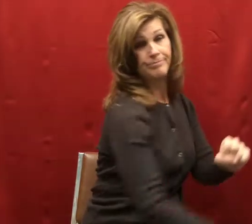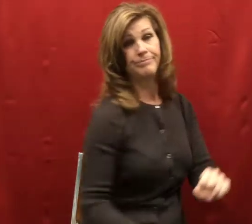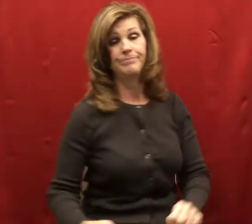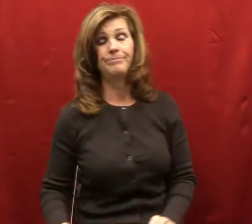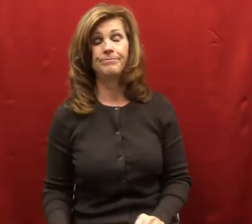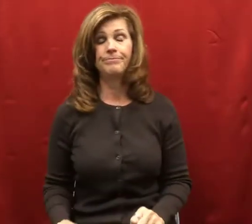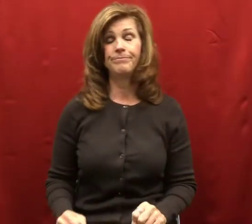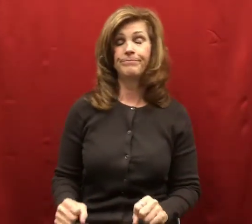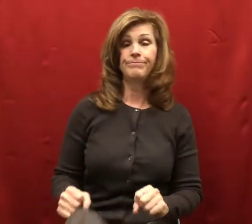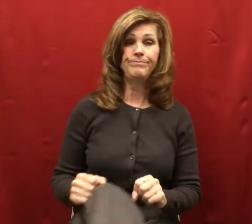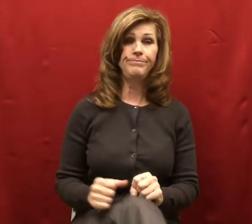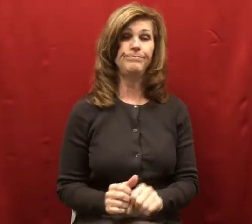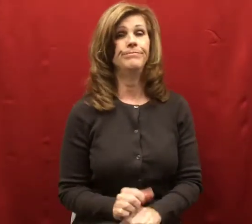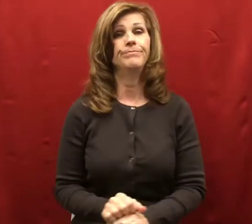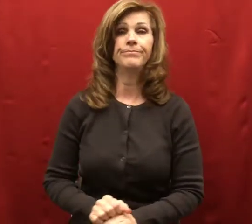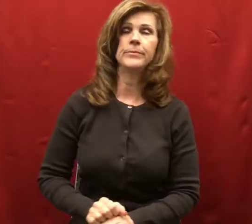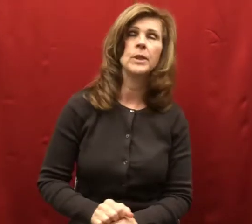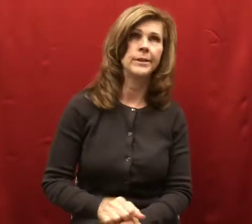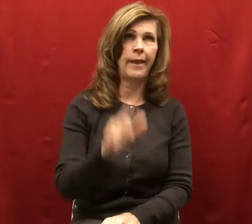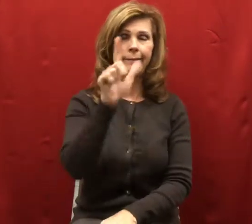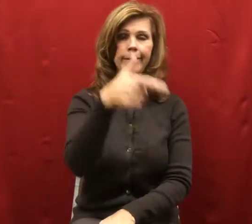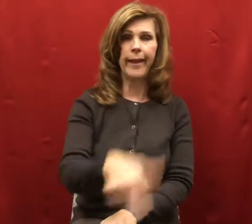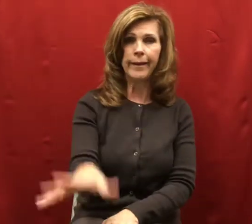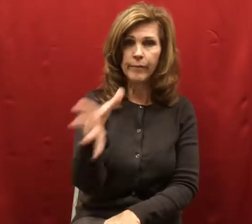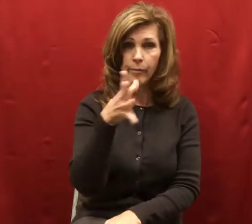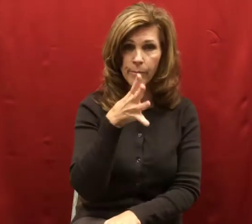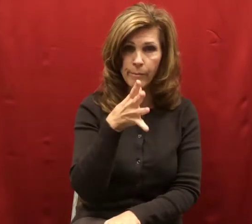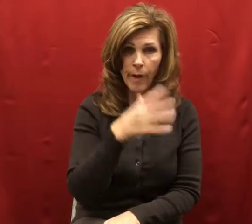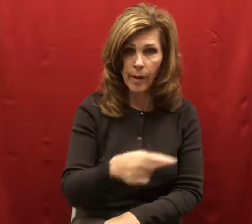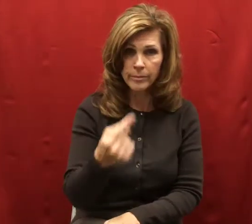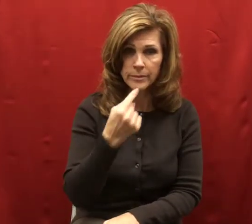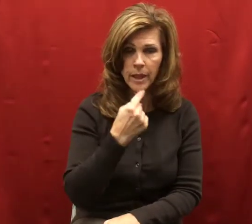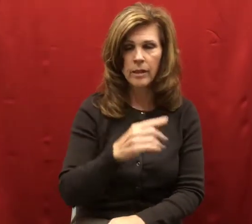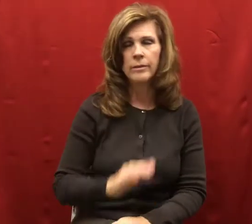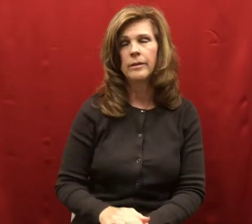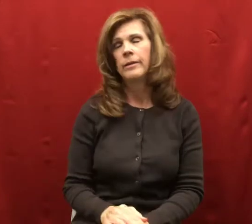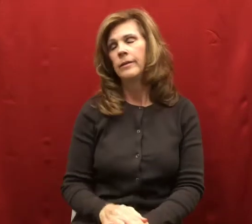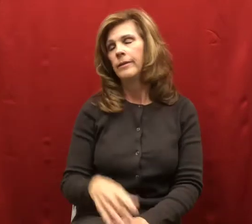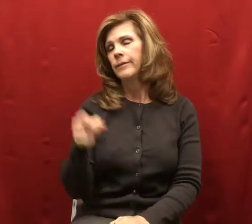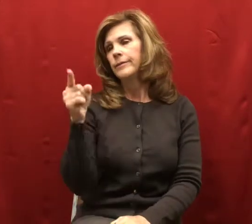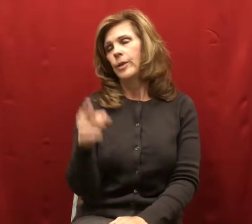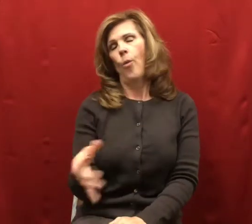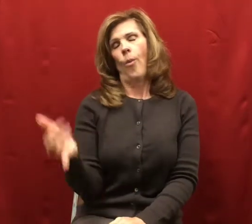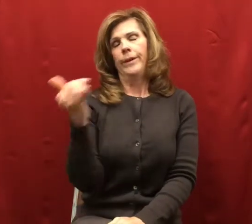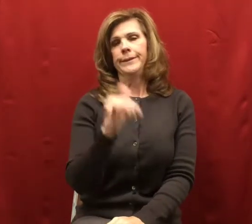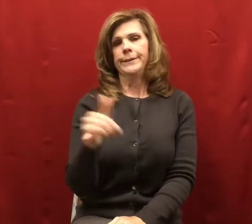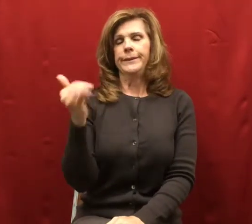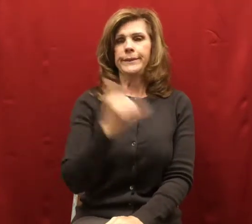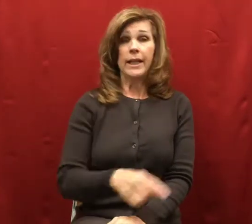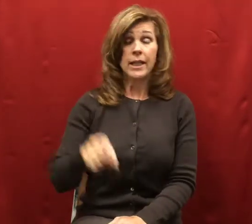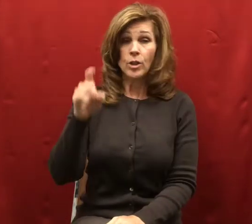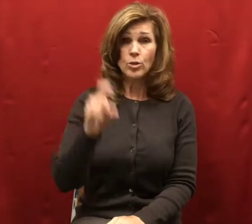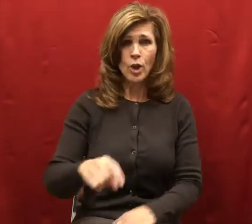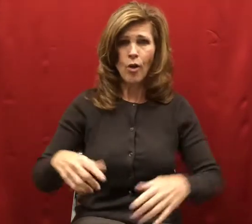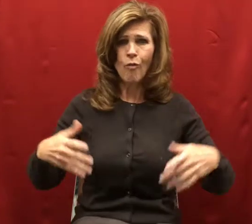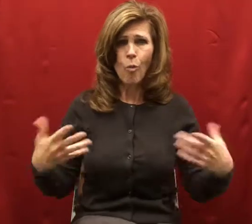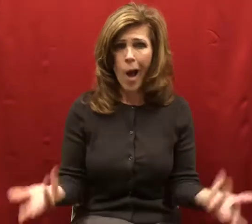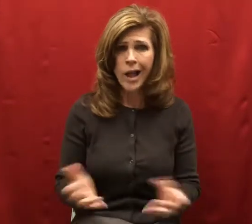Oh, you are silly, Willy, said his mother. Why didn't you carry it across your